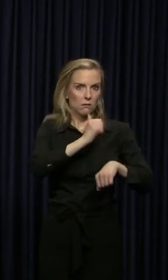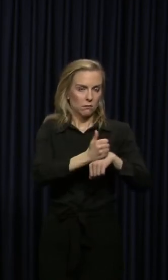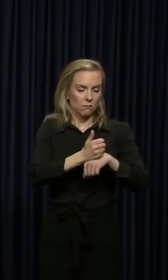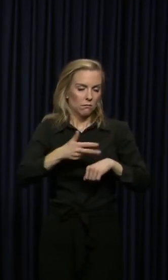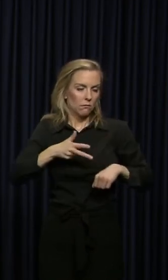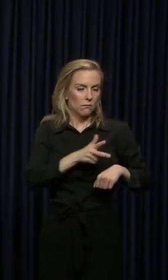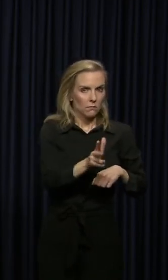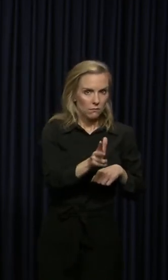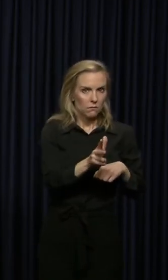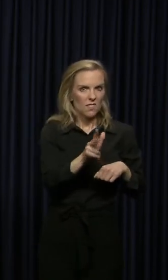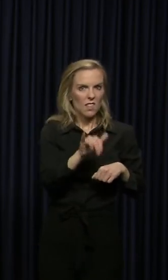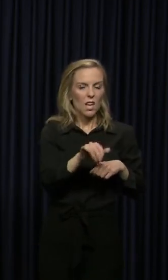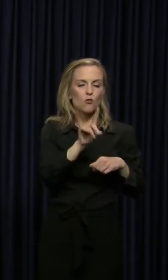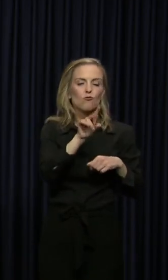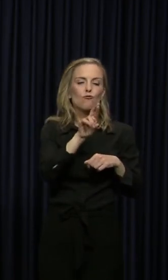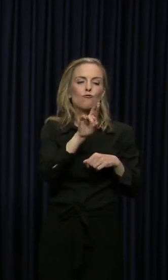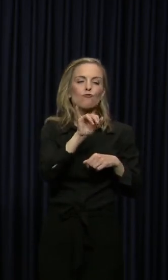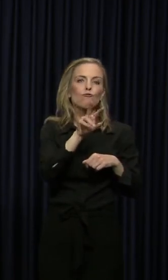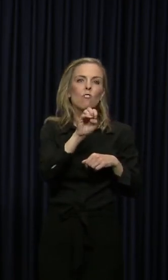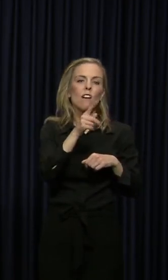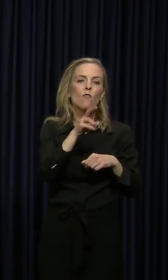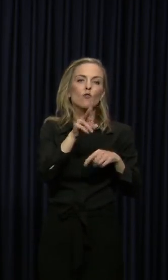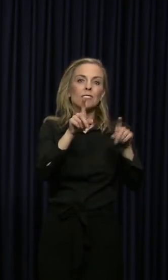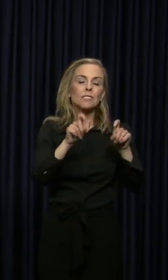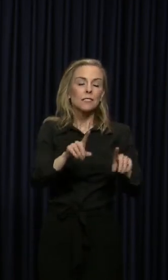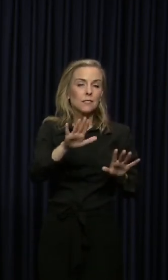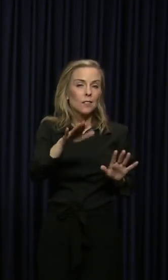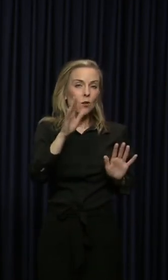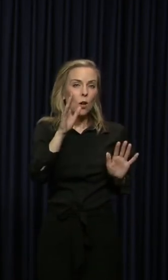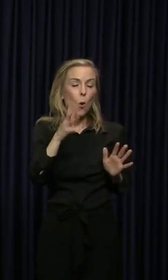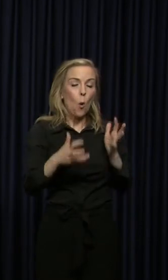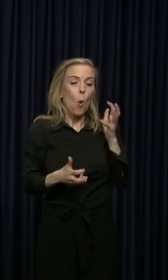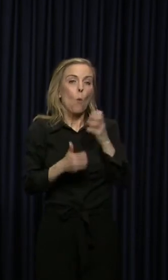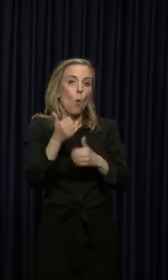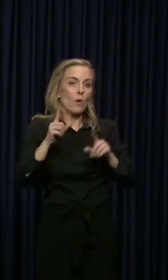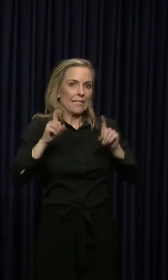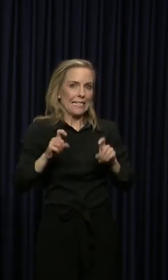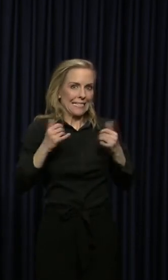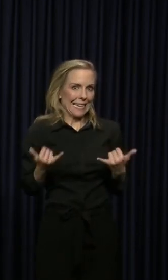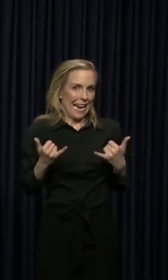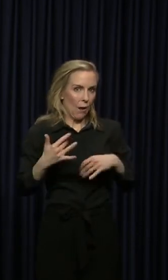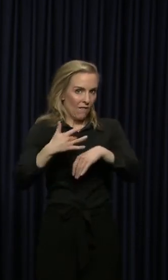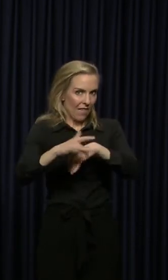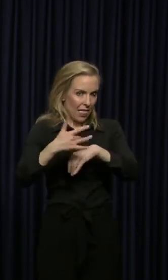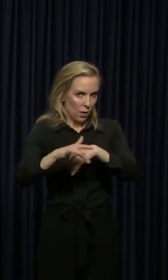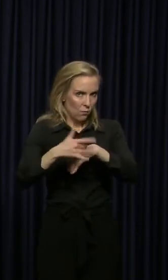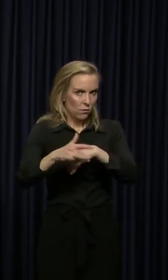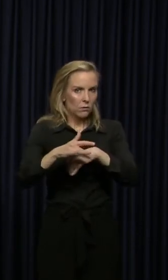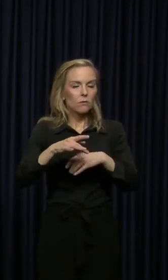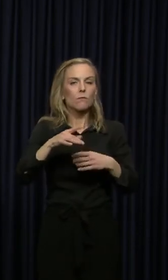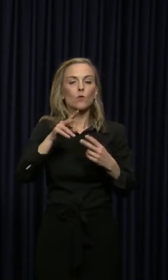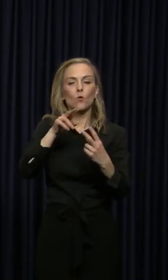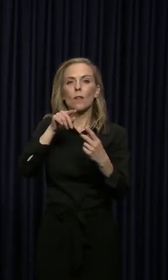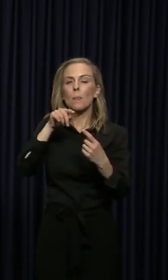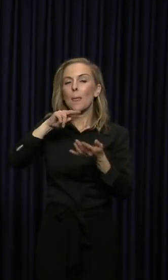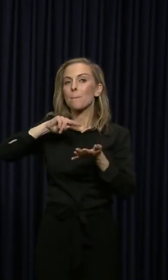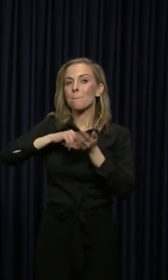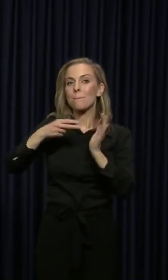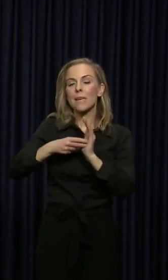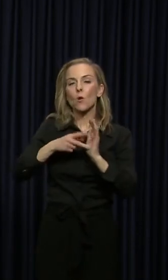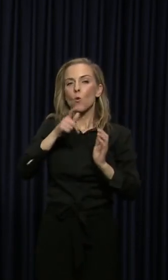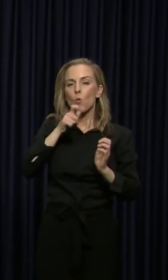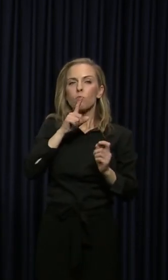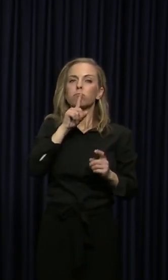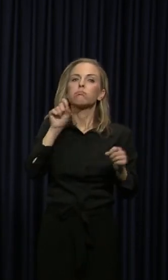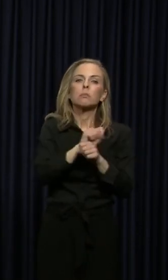But here's what I'll say. Most of the testing that's available right now is available to either those that are the